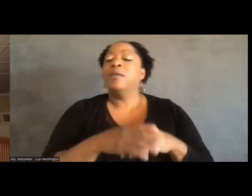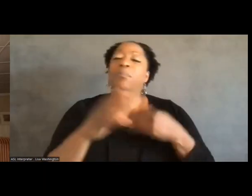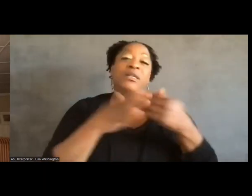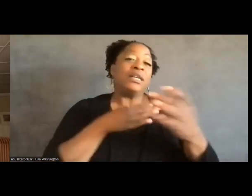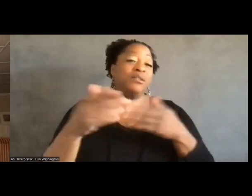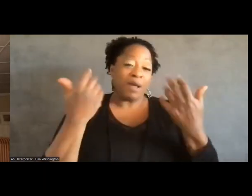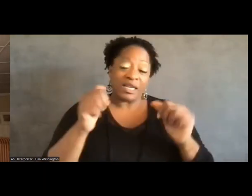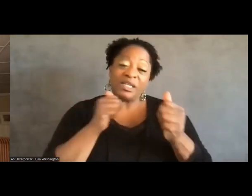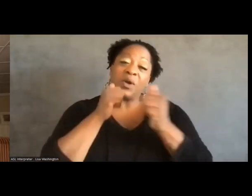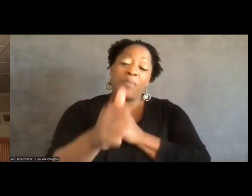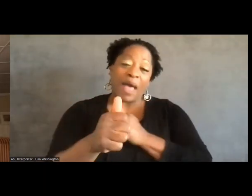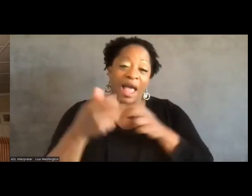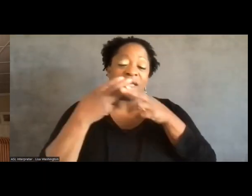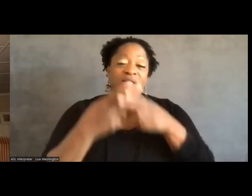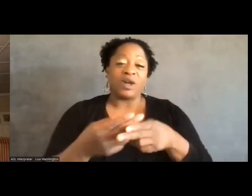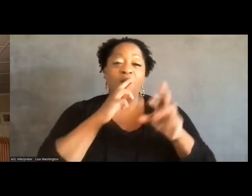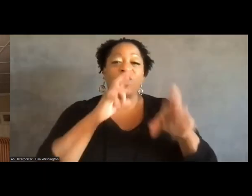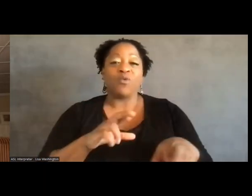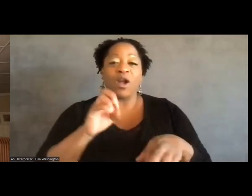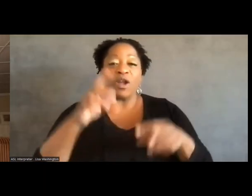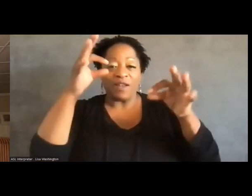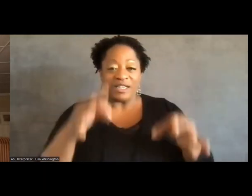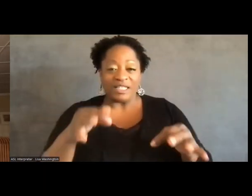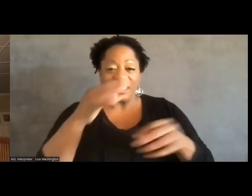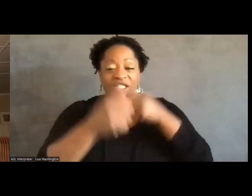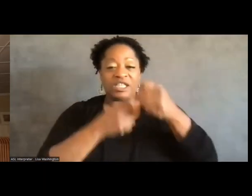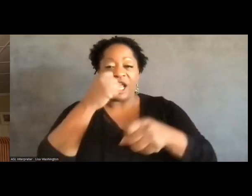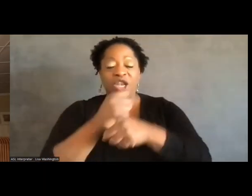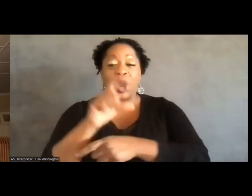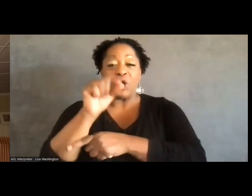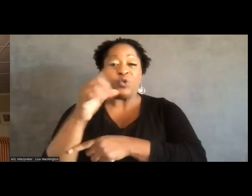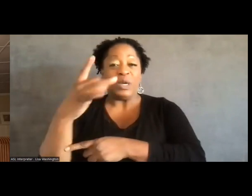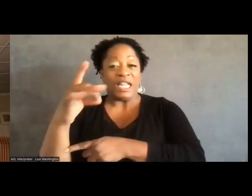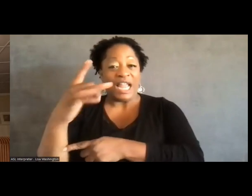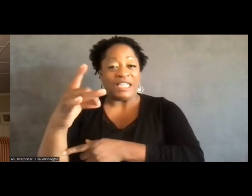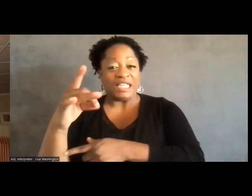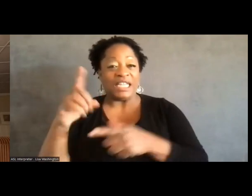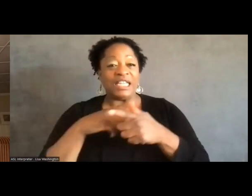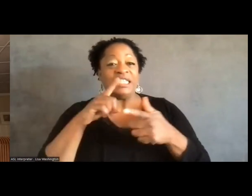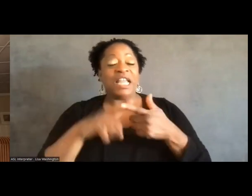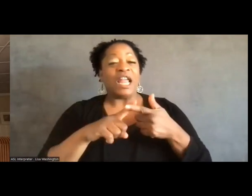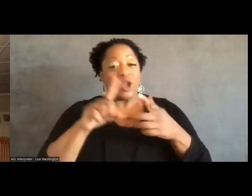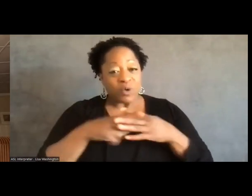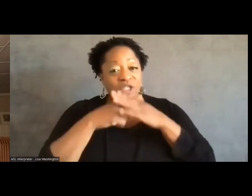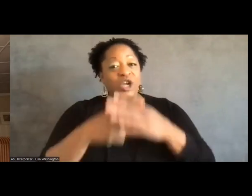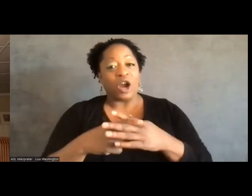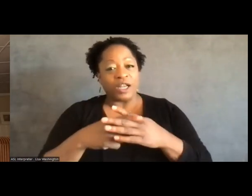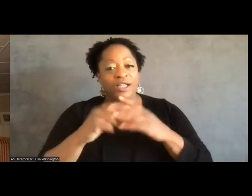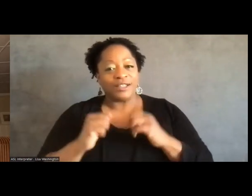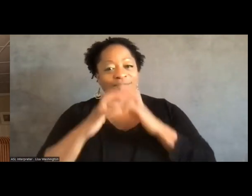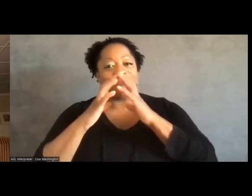in 2018, in the fall, in the spring of 2018, saying it was basically moving into the construction phase.